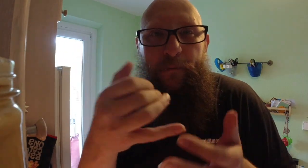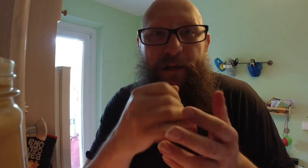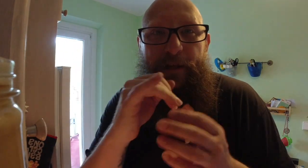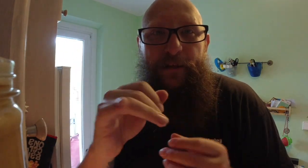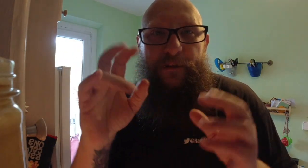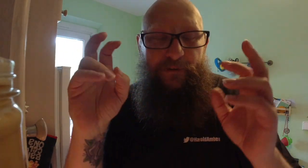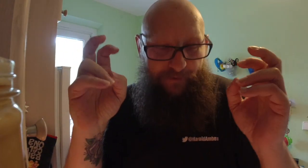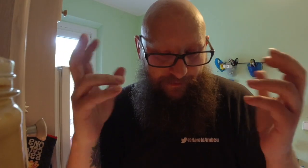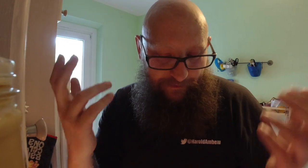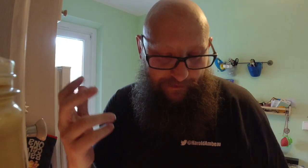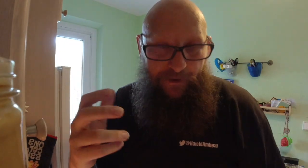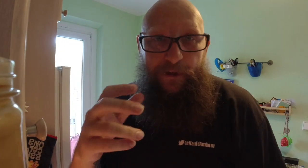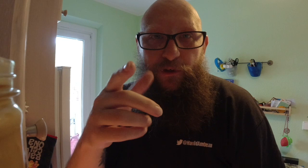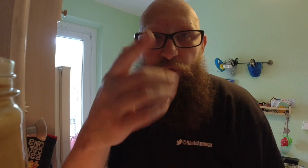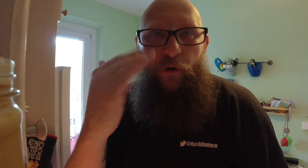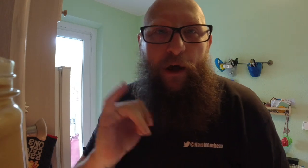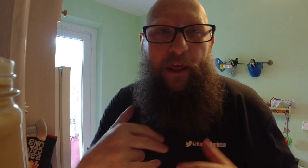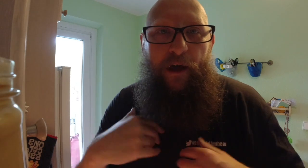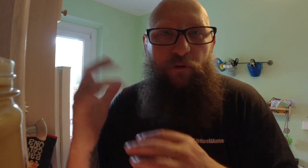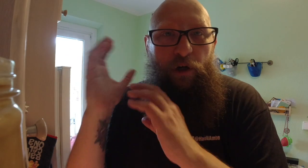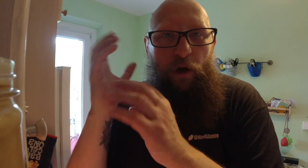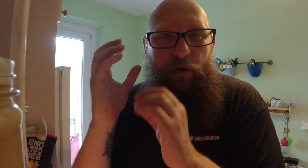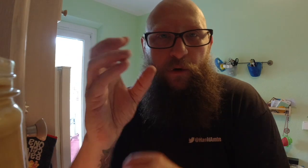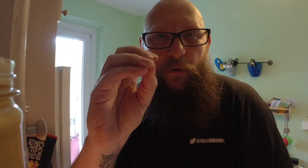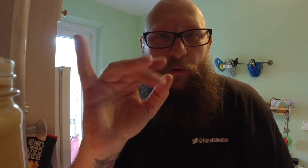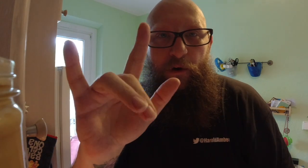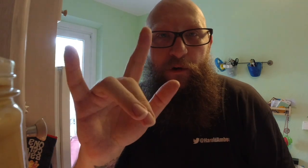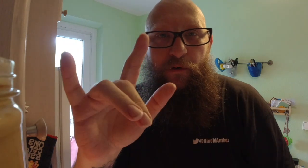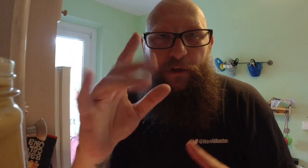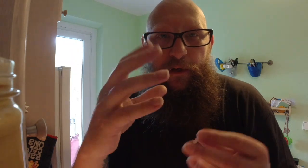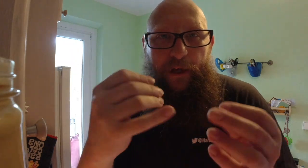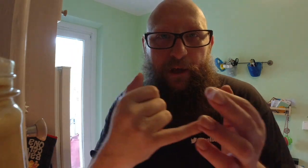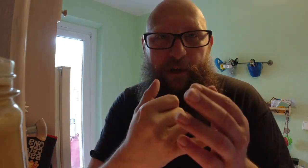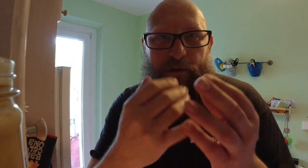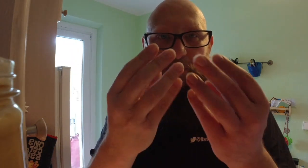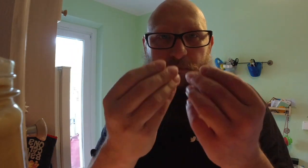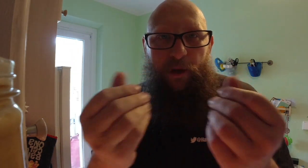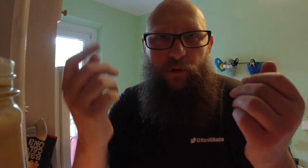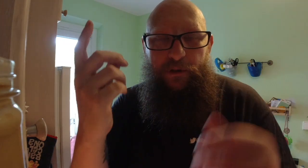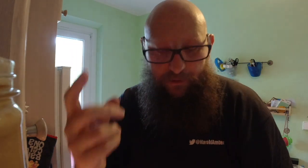it is? You know I have coconut oil and it melts it.